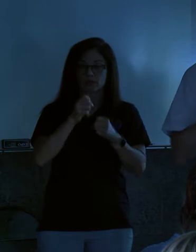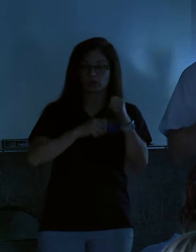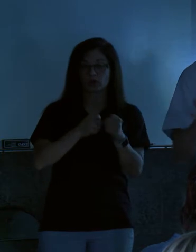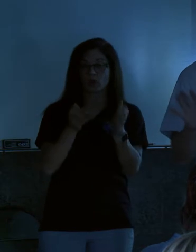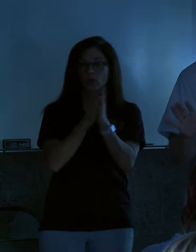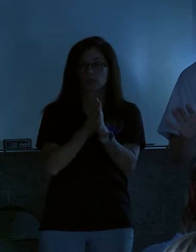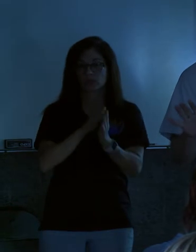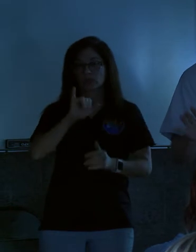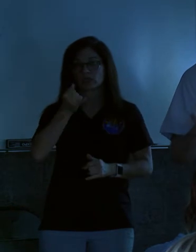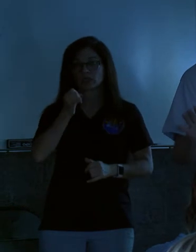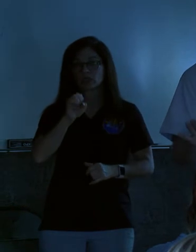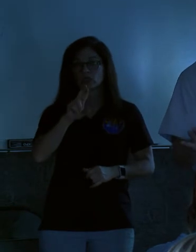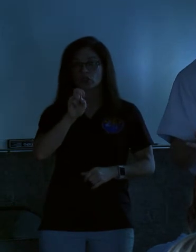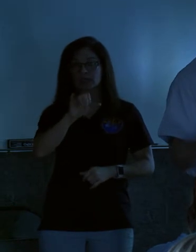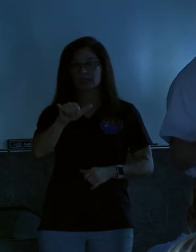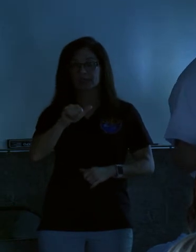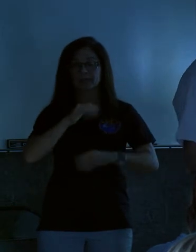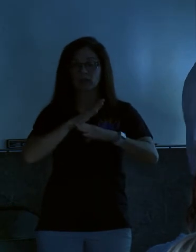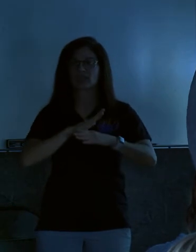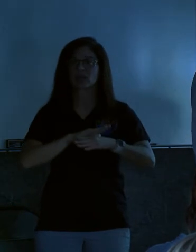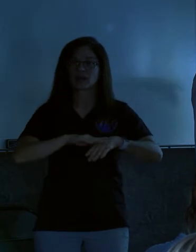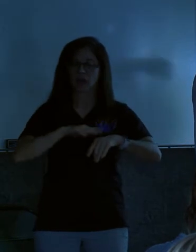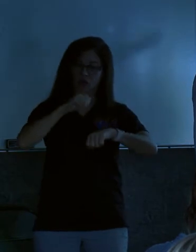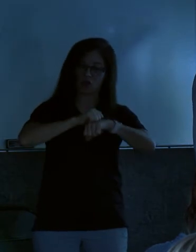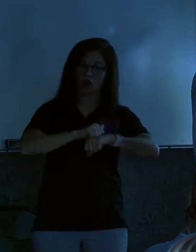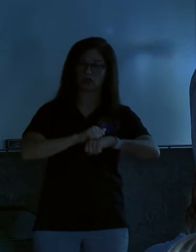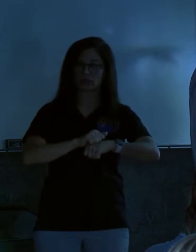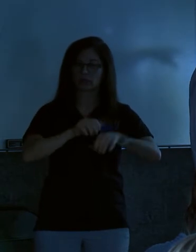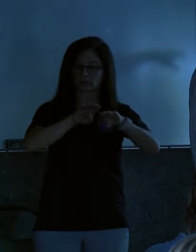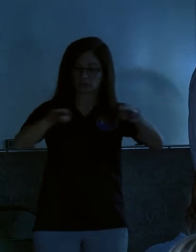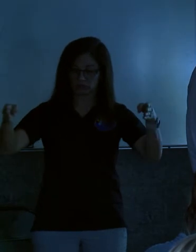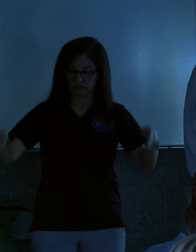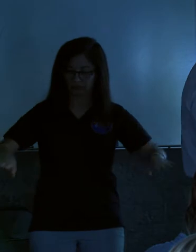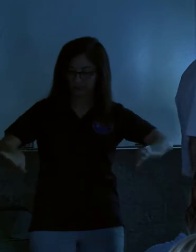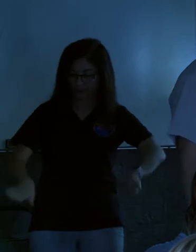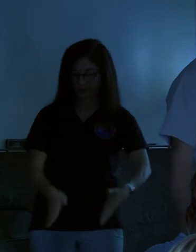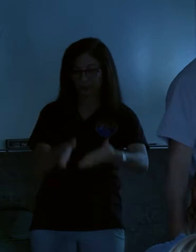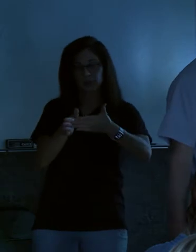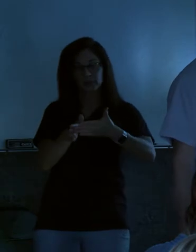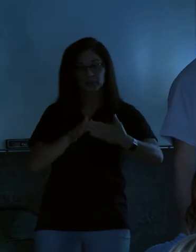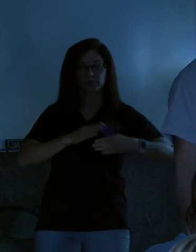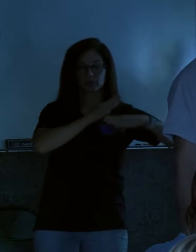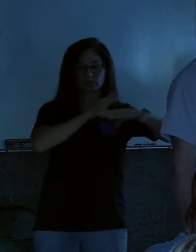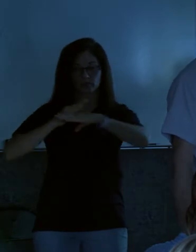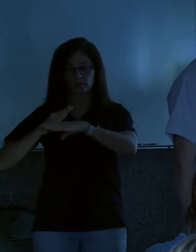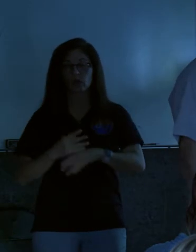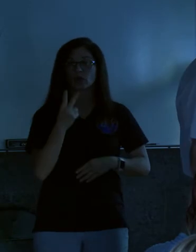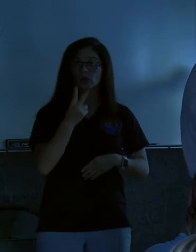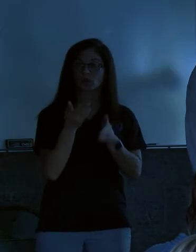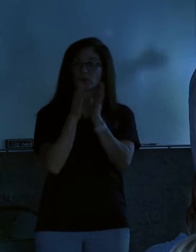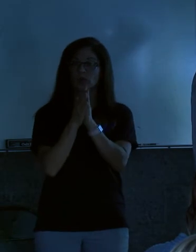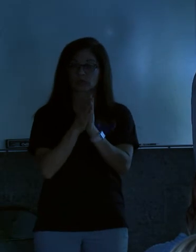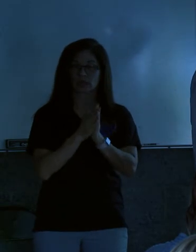barriers, and I think those were all placed by the weekend, maybe by Saturday. Two properties requested debris removal at that